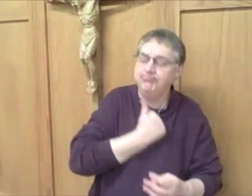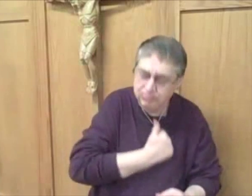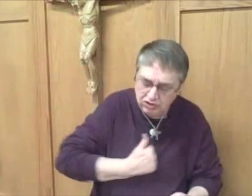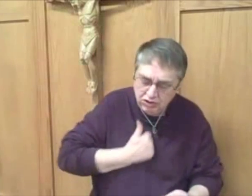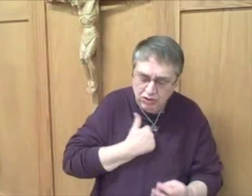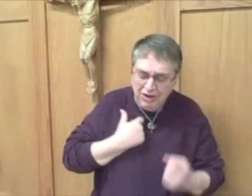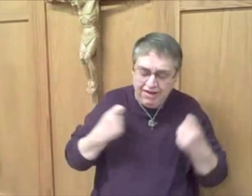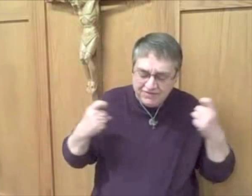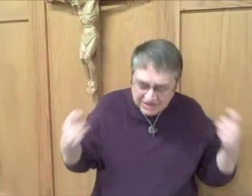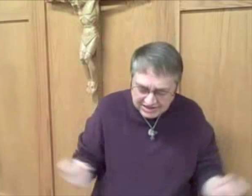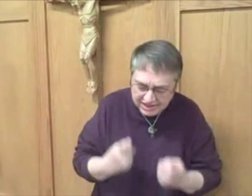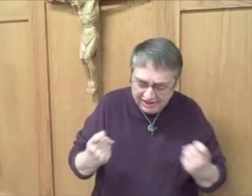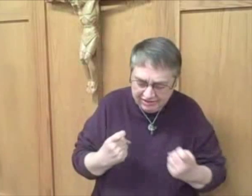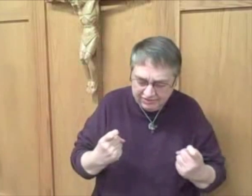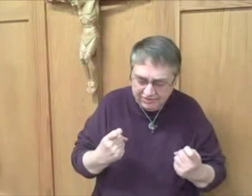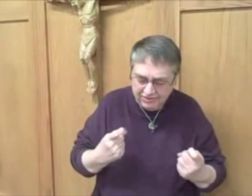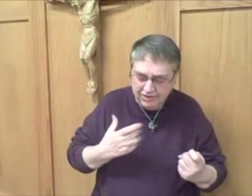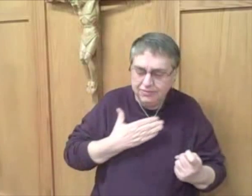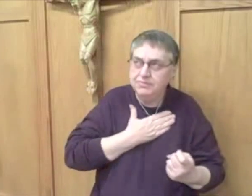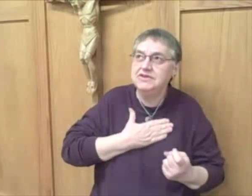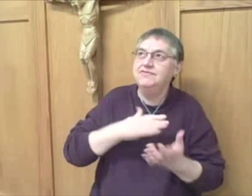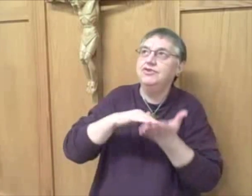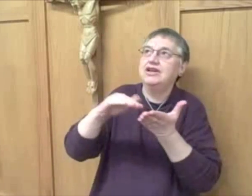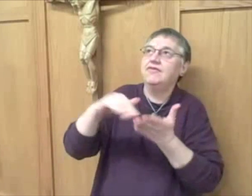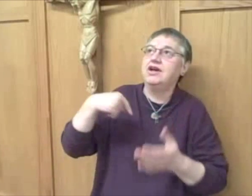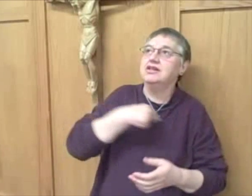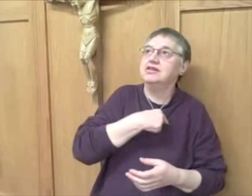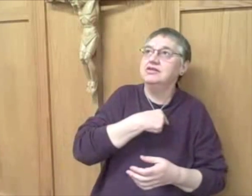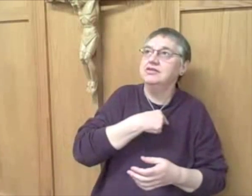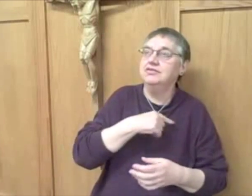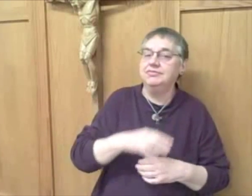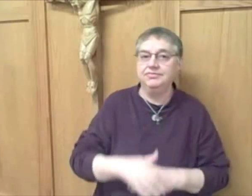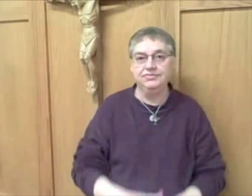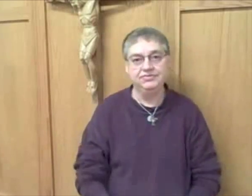And I repent and tell him how sorry I am for my sins and ask forgiveness.